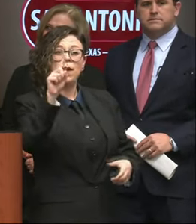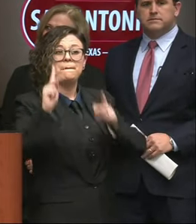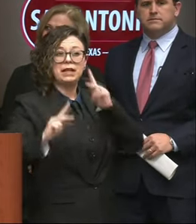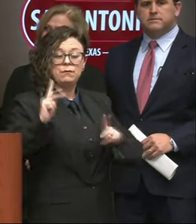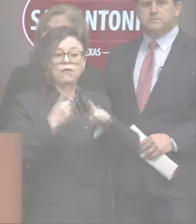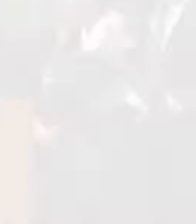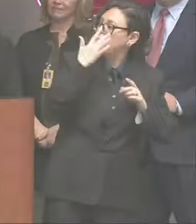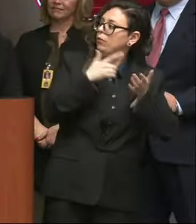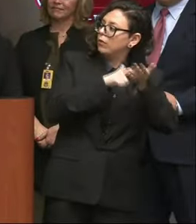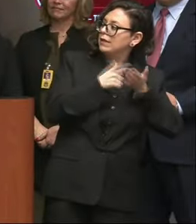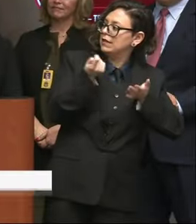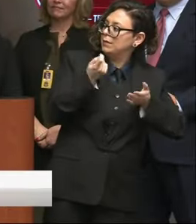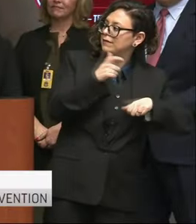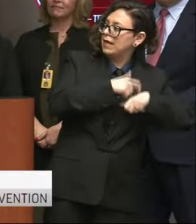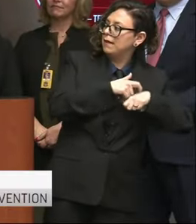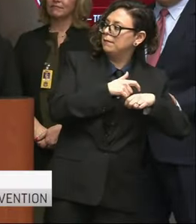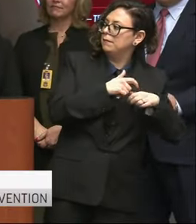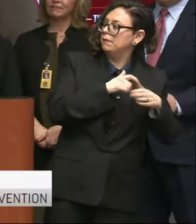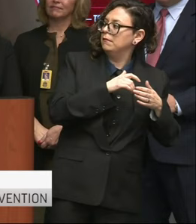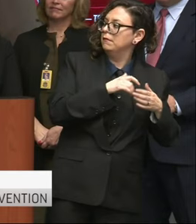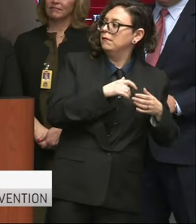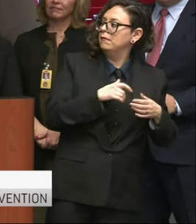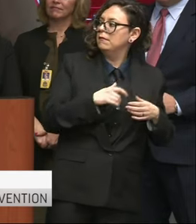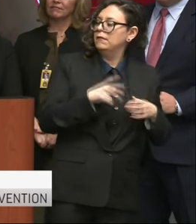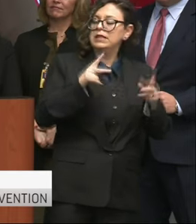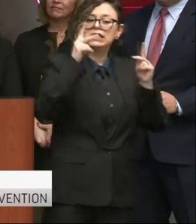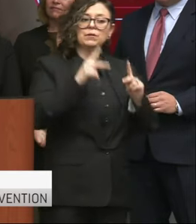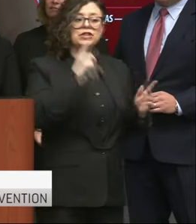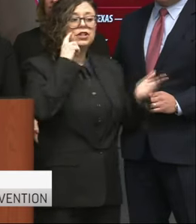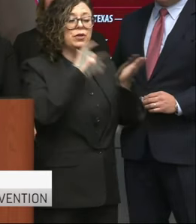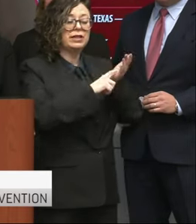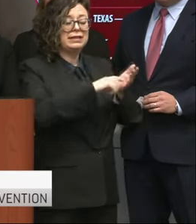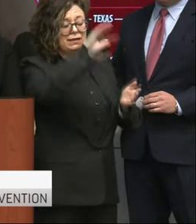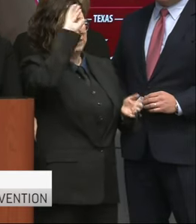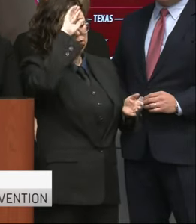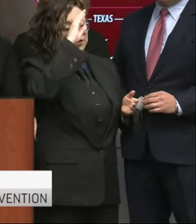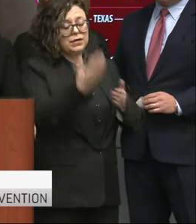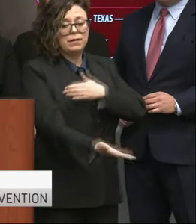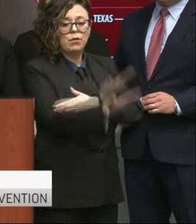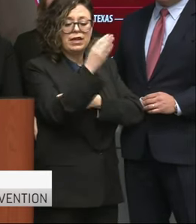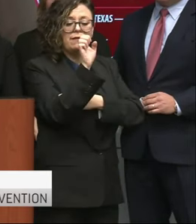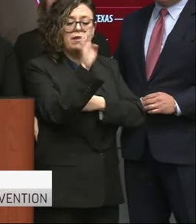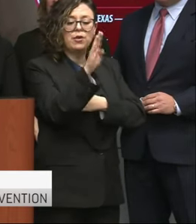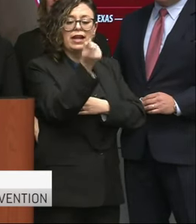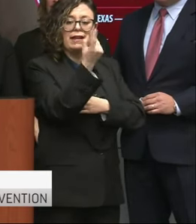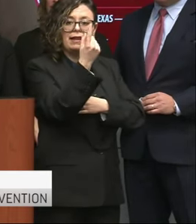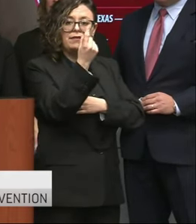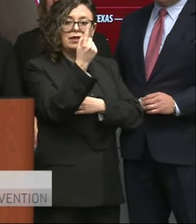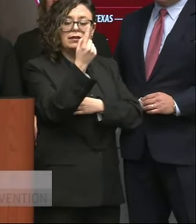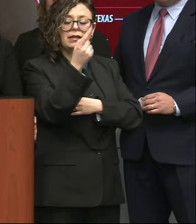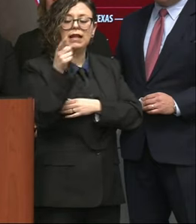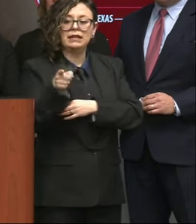symptoms at this time. This patient was identified as having a fever the morning of February 11th and they were